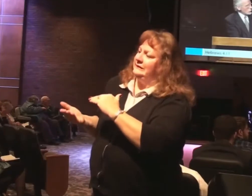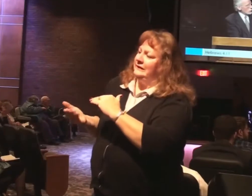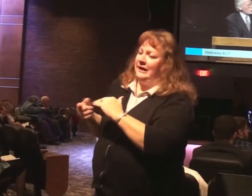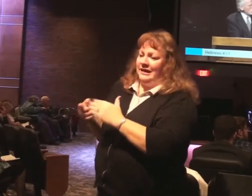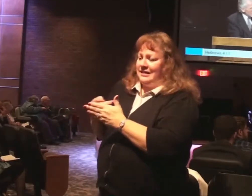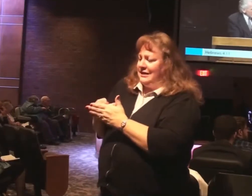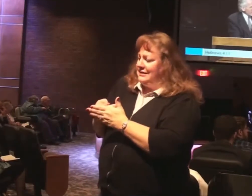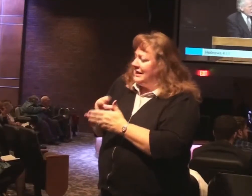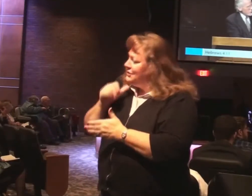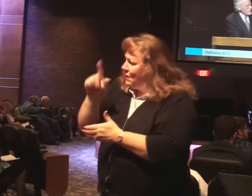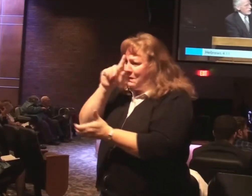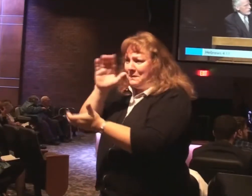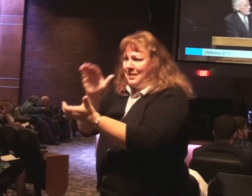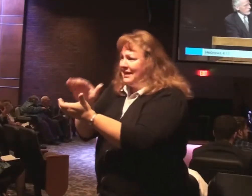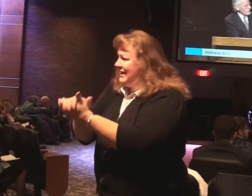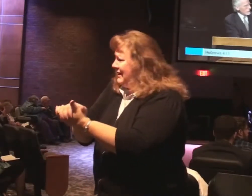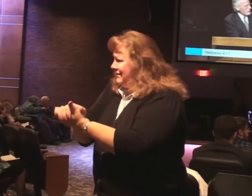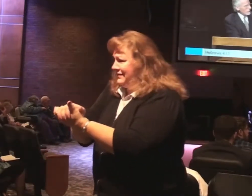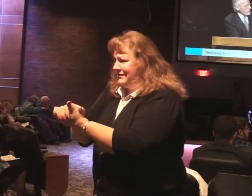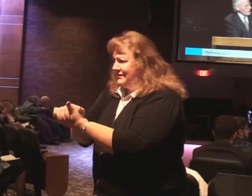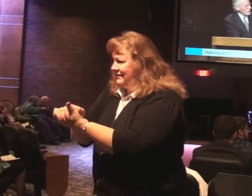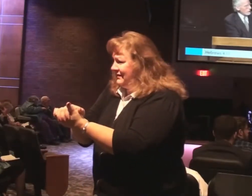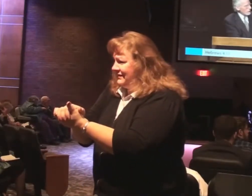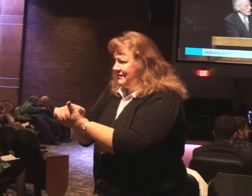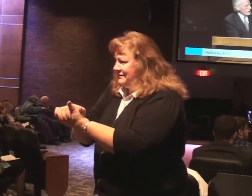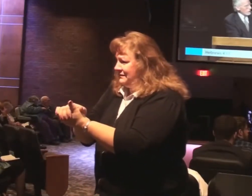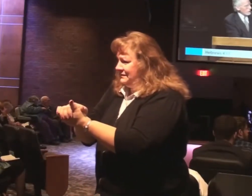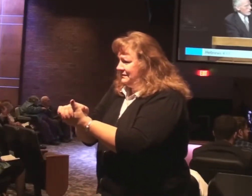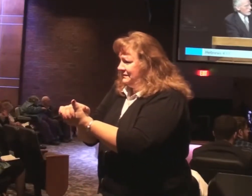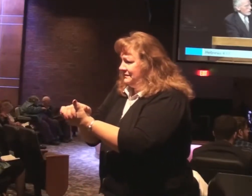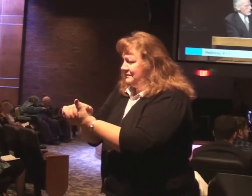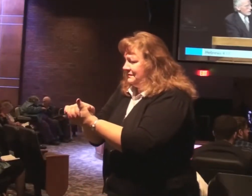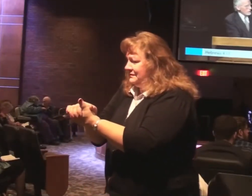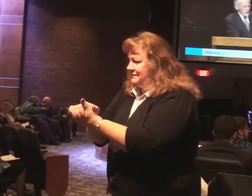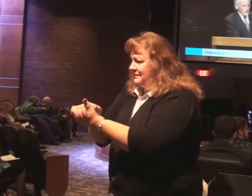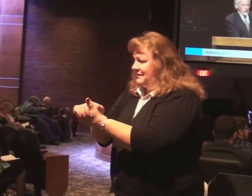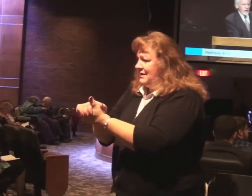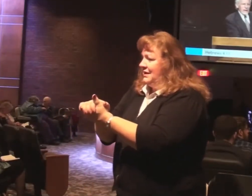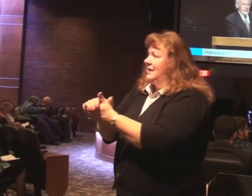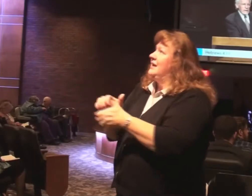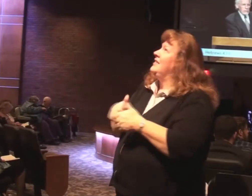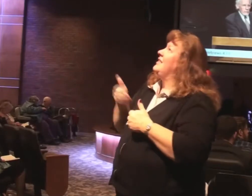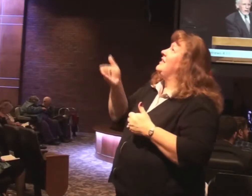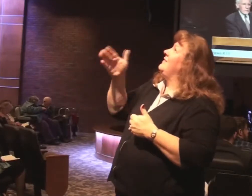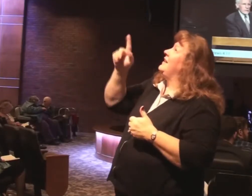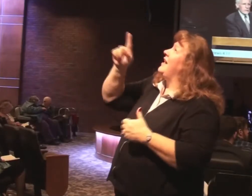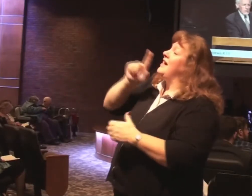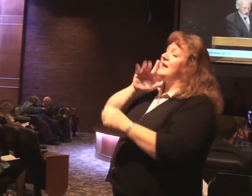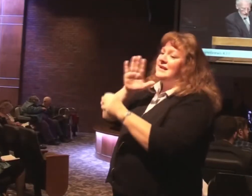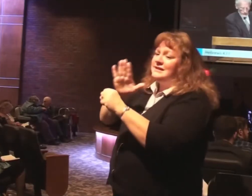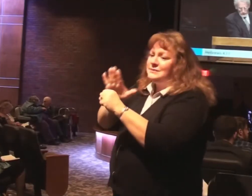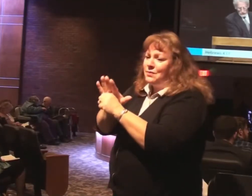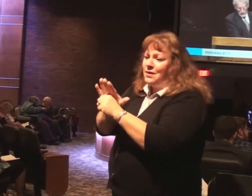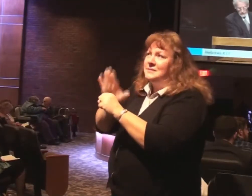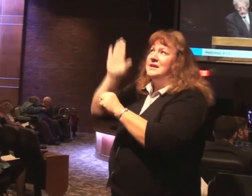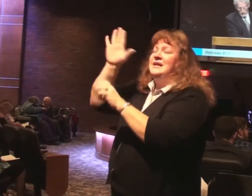to believe in the living God and his promise and the salvation he has